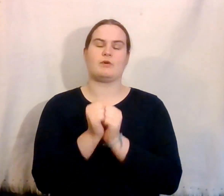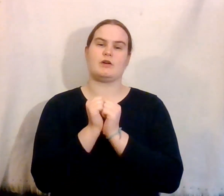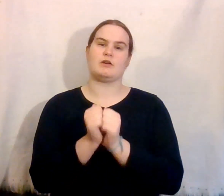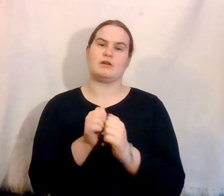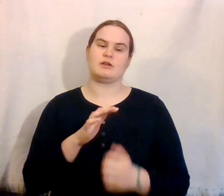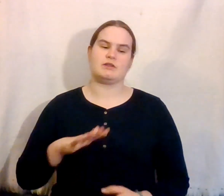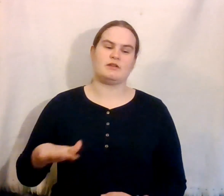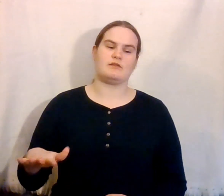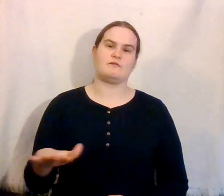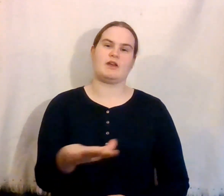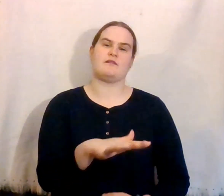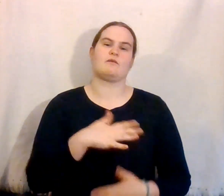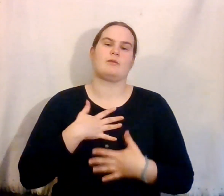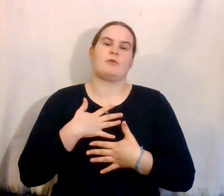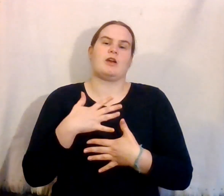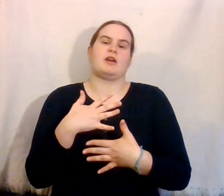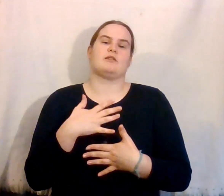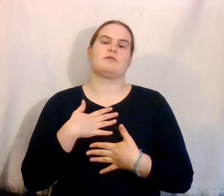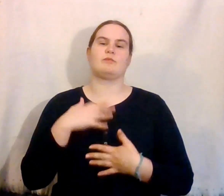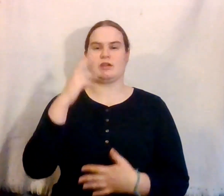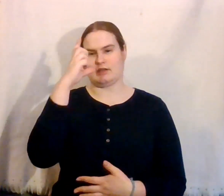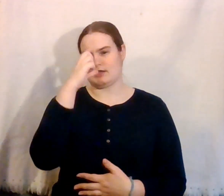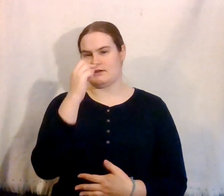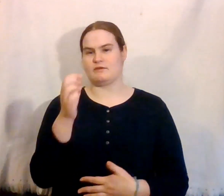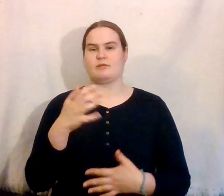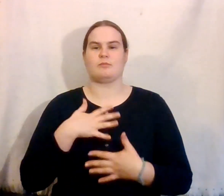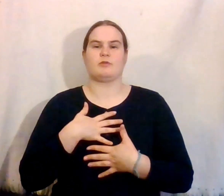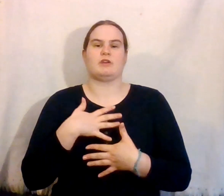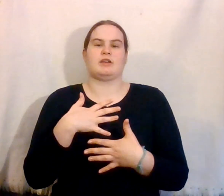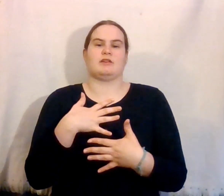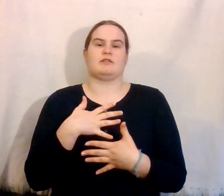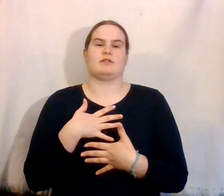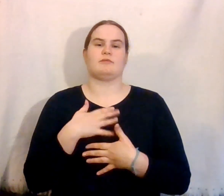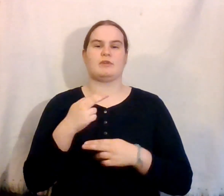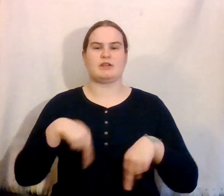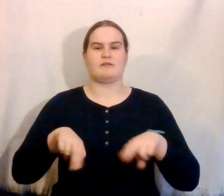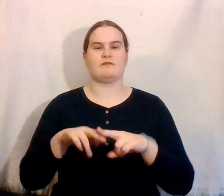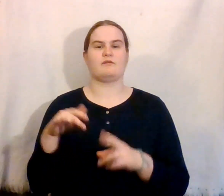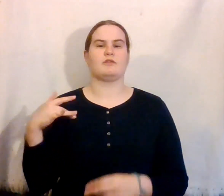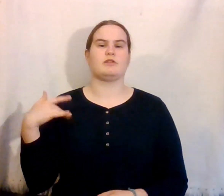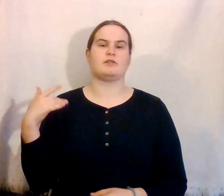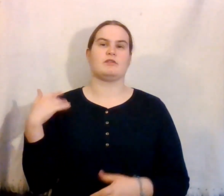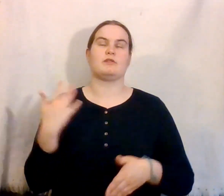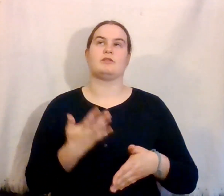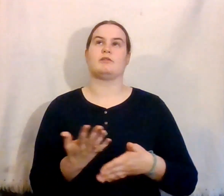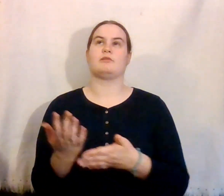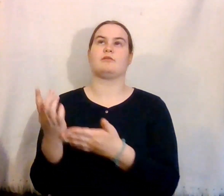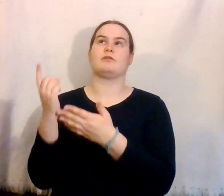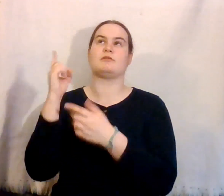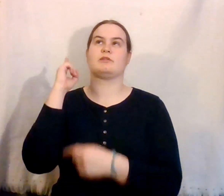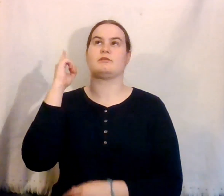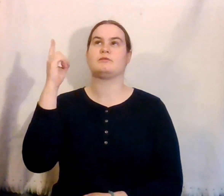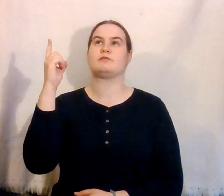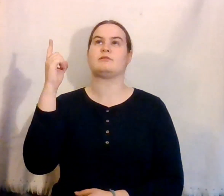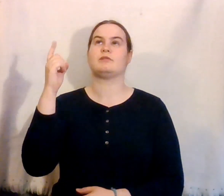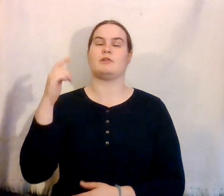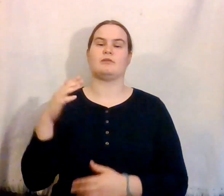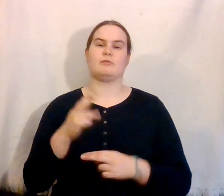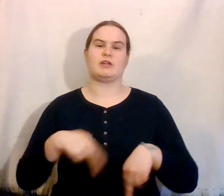Worthy of every breath we could ever read We live for you, oh we